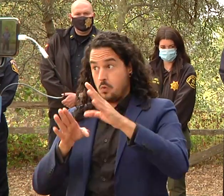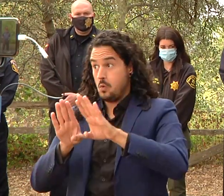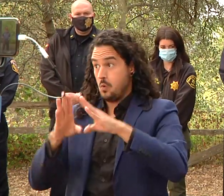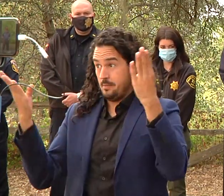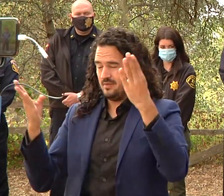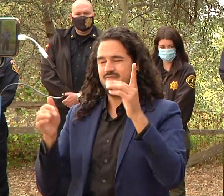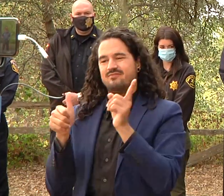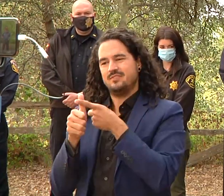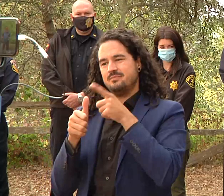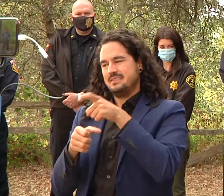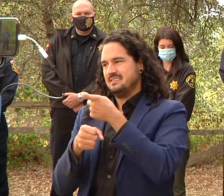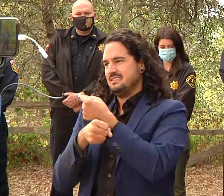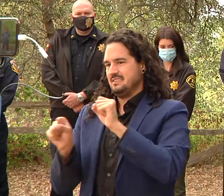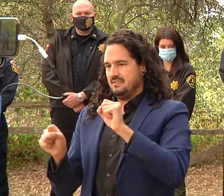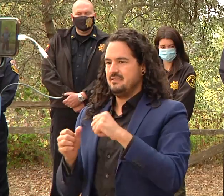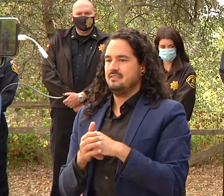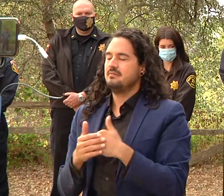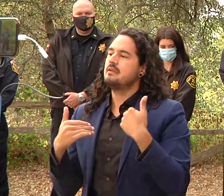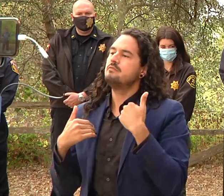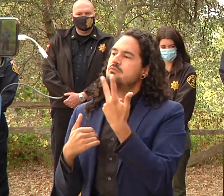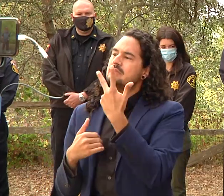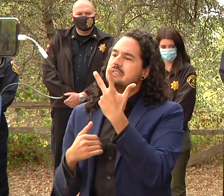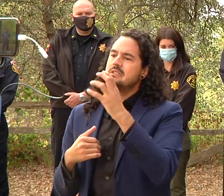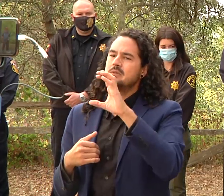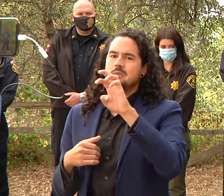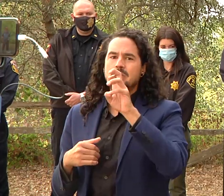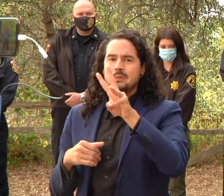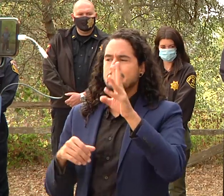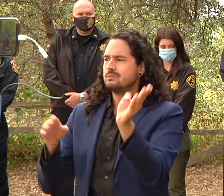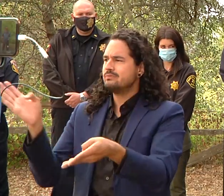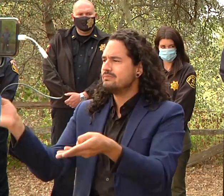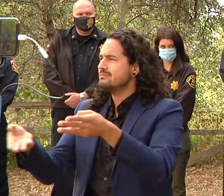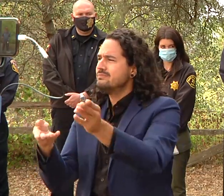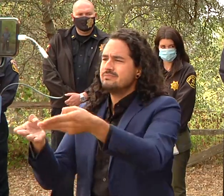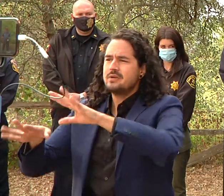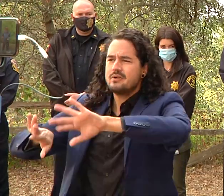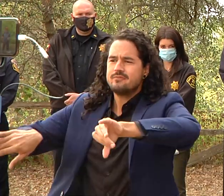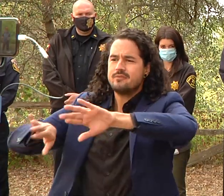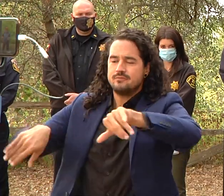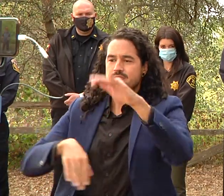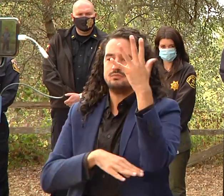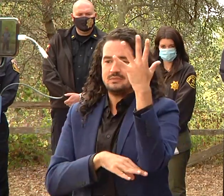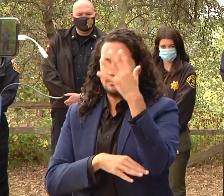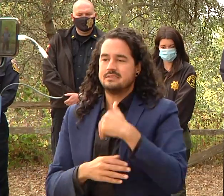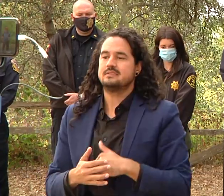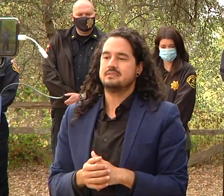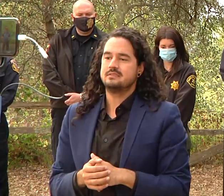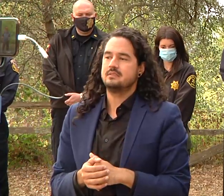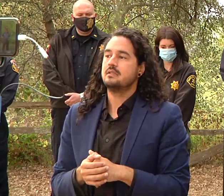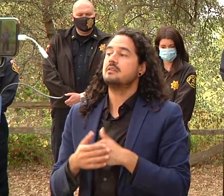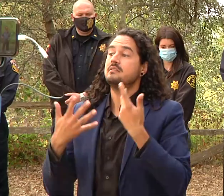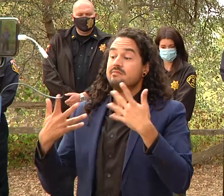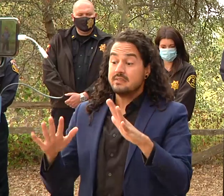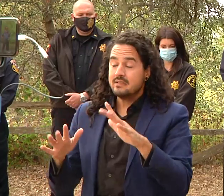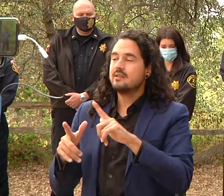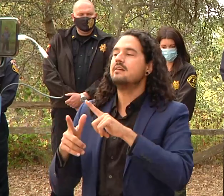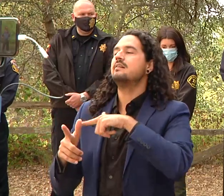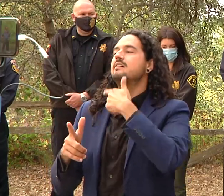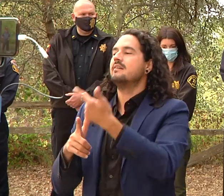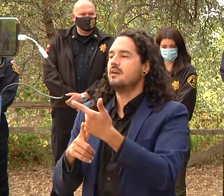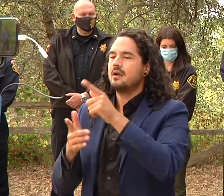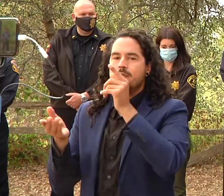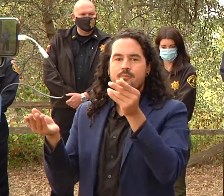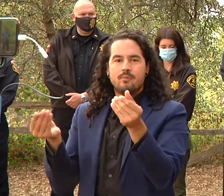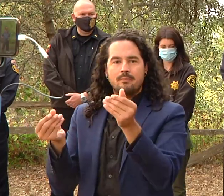work also another note um we're going to begin property inspections our building department's going to be out there and we'll start that process this